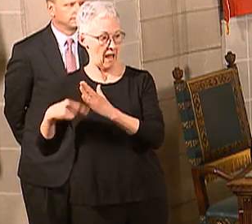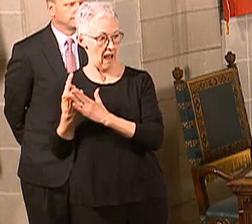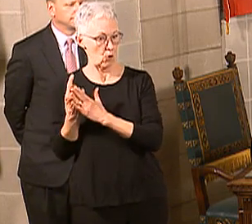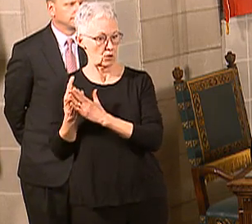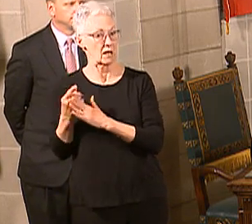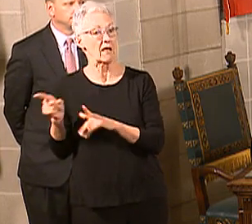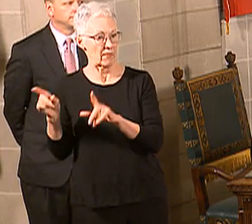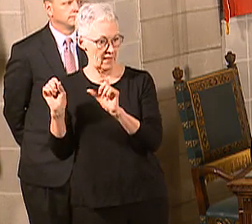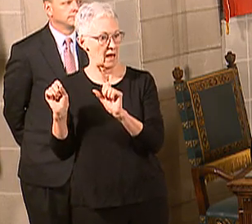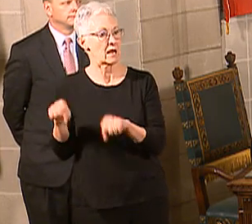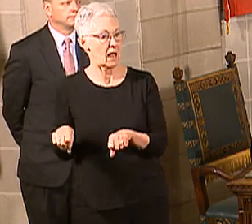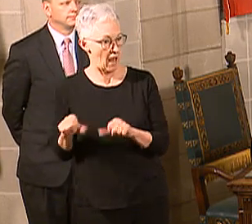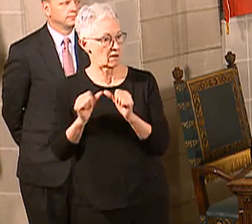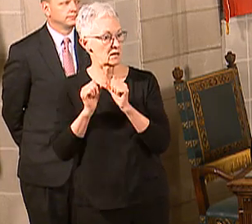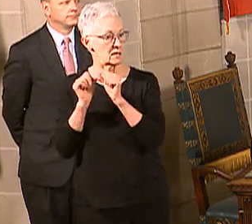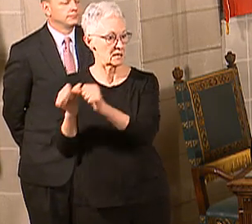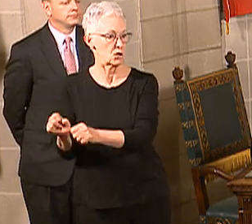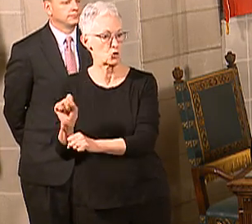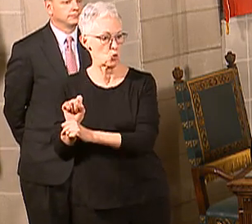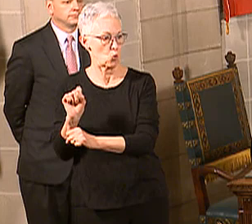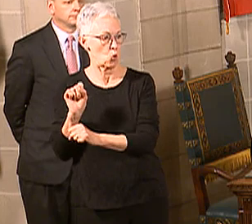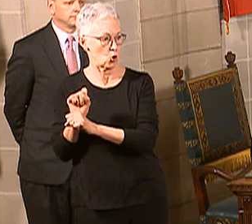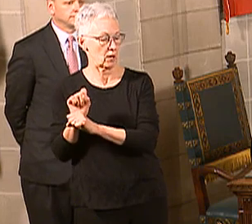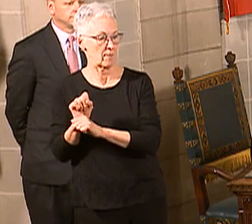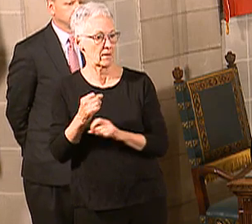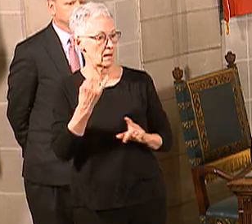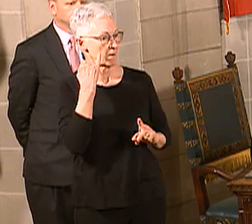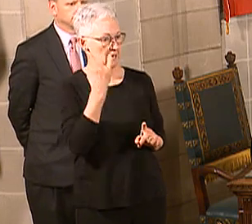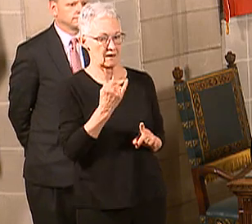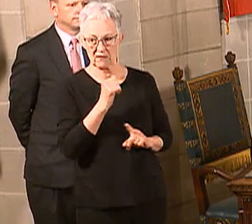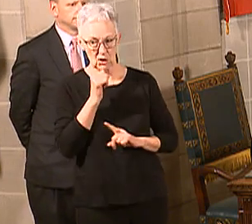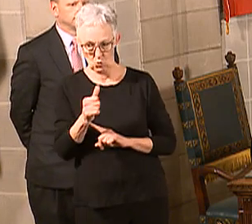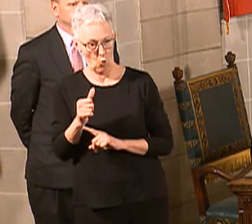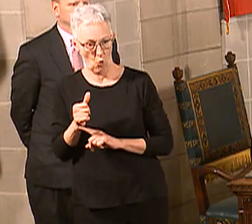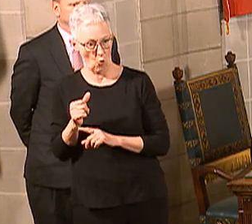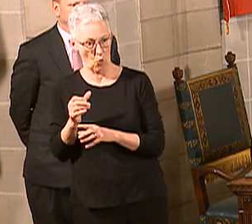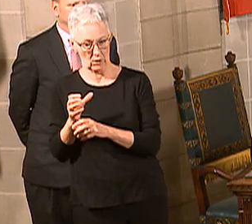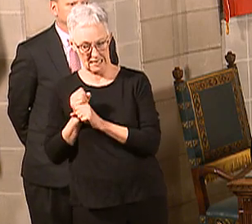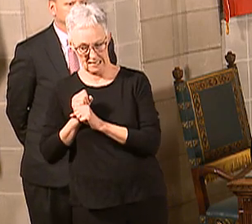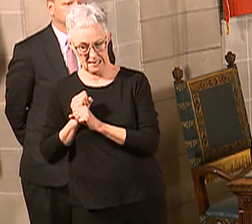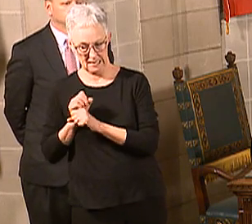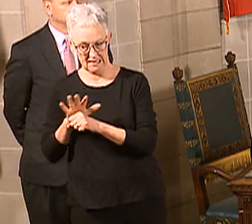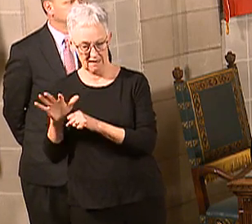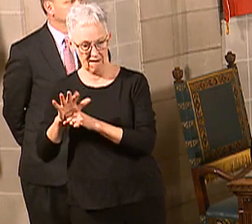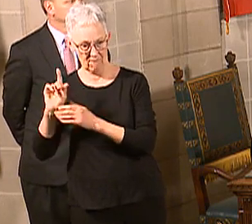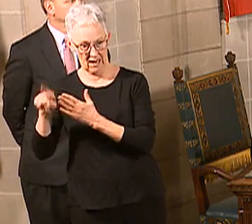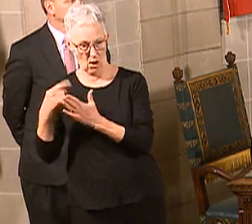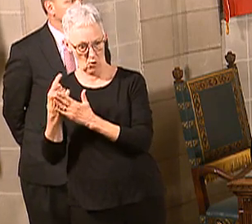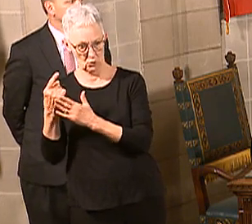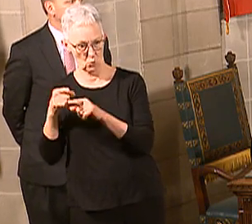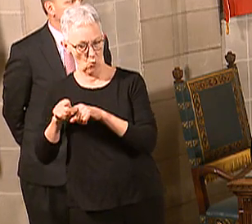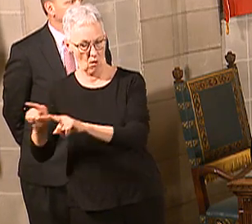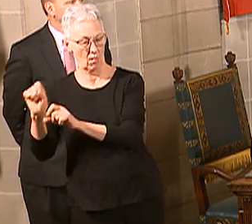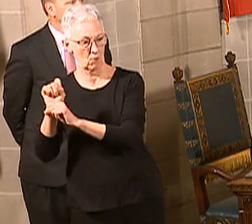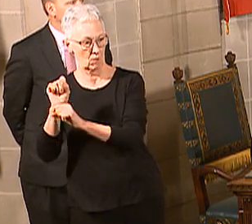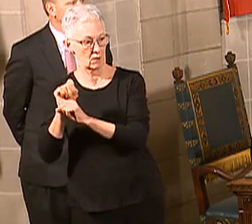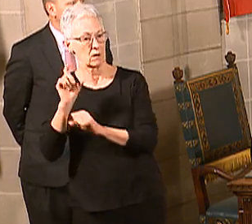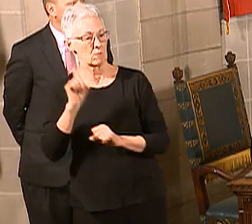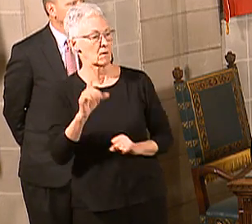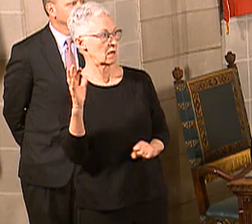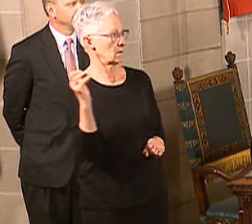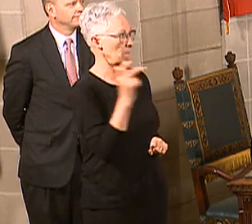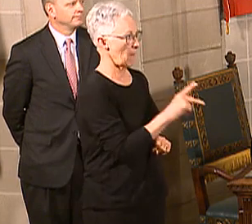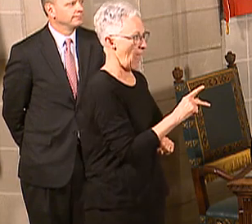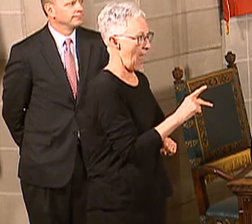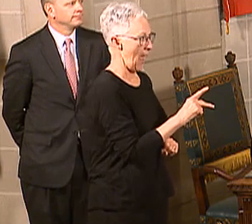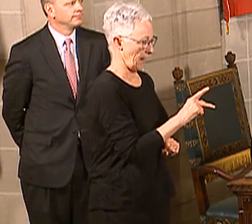If they're short of the 76, then, yes, they would have to stop working and go back and get the rest of the 76 hours before they'd be eligible to keep moving forward. Is that accurate? Seems